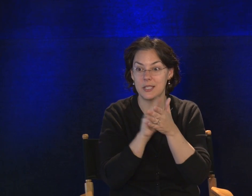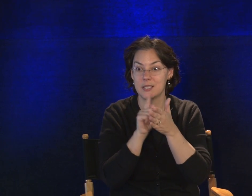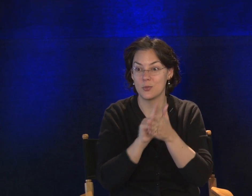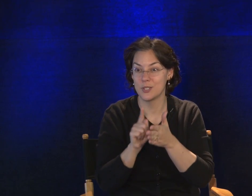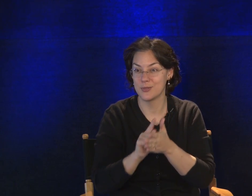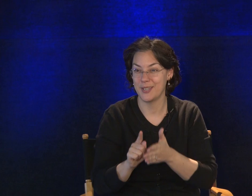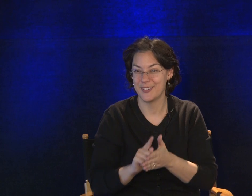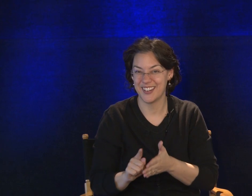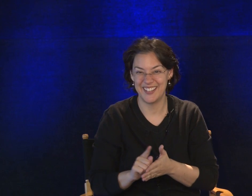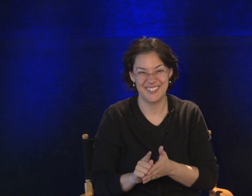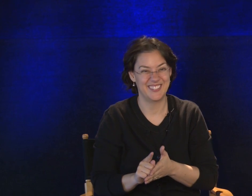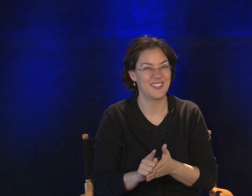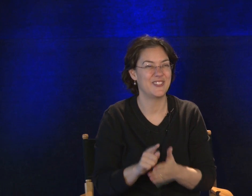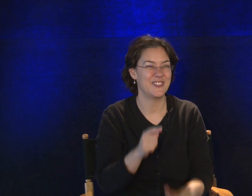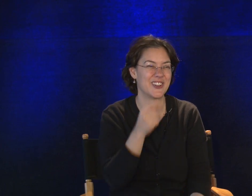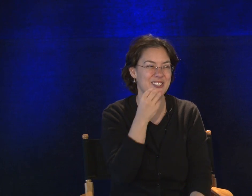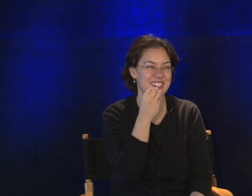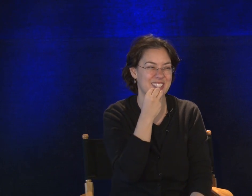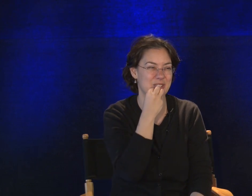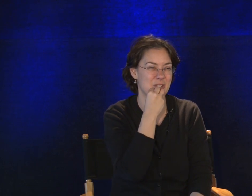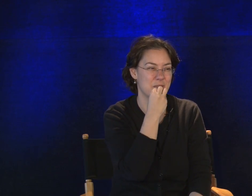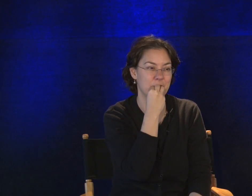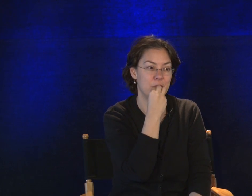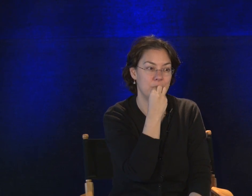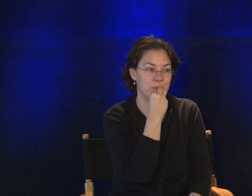least once a week, right? Grocery store. Food?